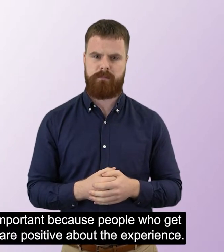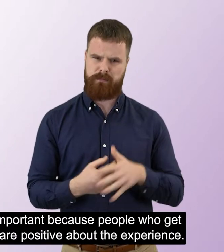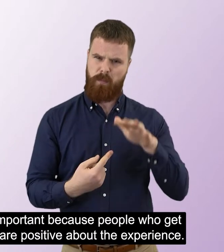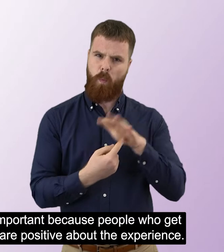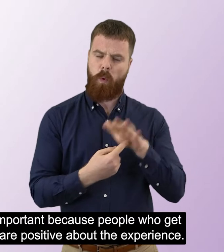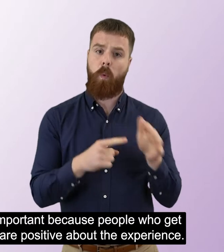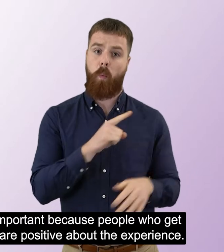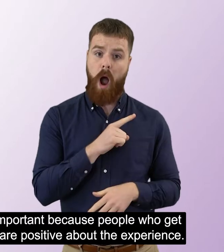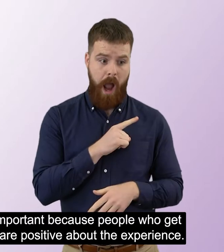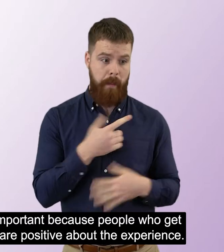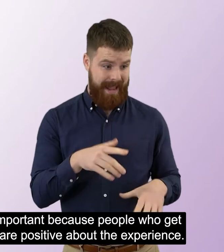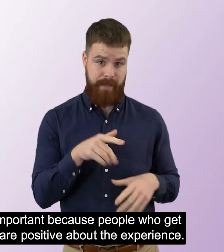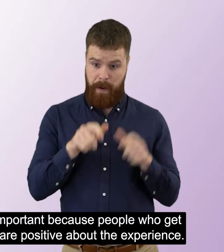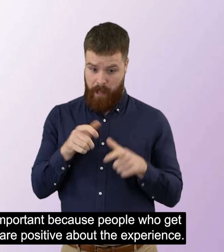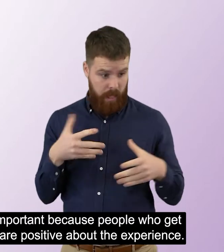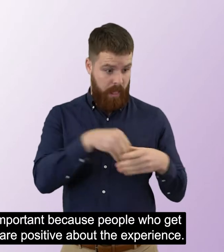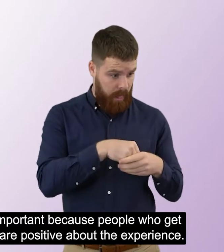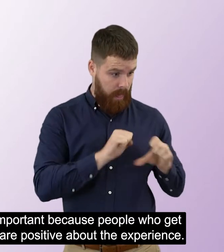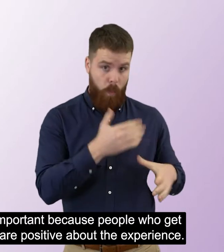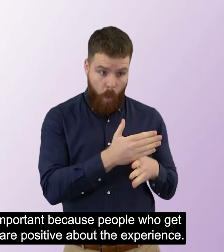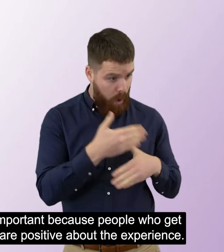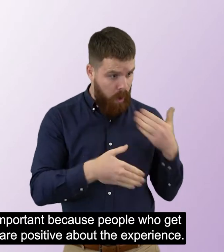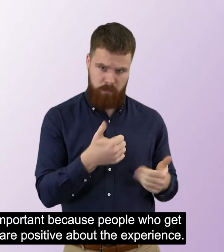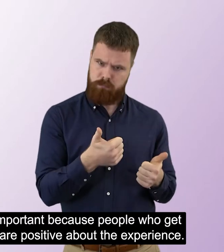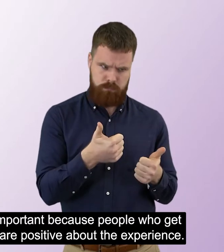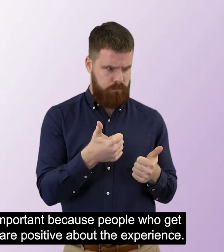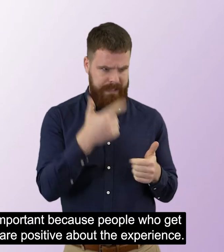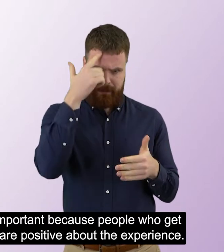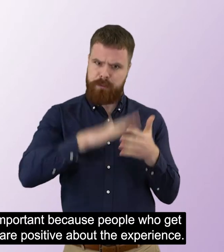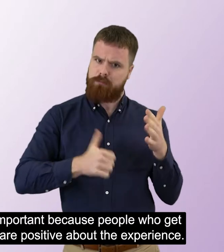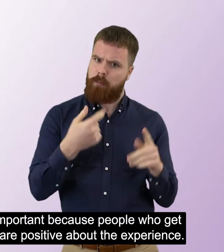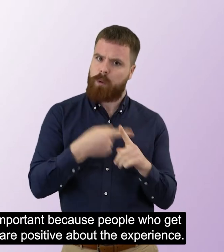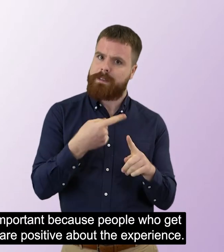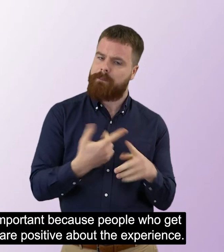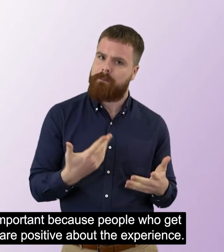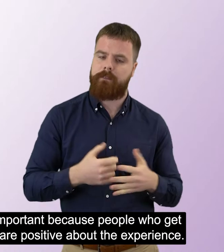This is important because people who get involved are positive about the experience.